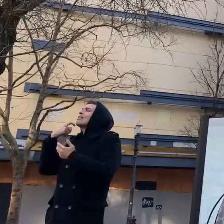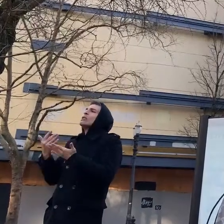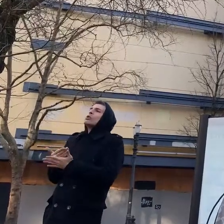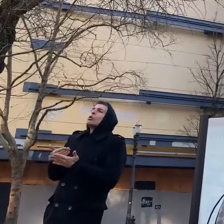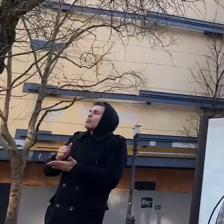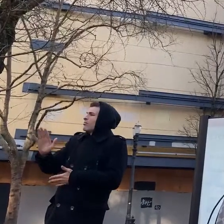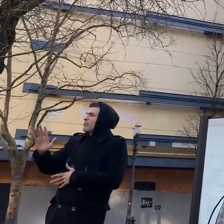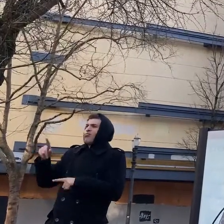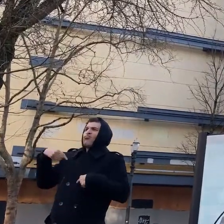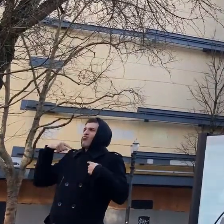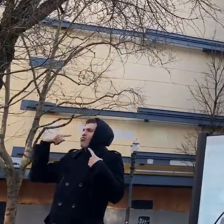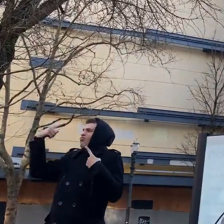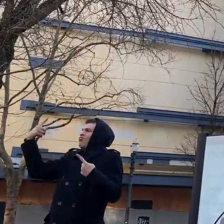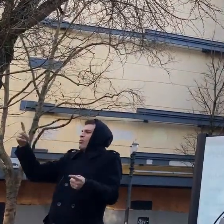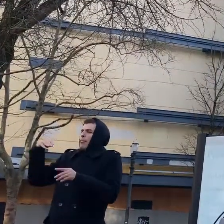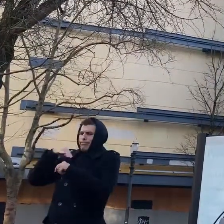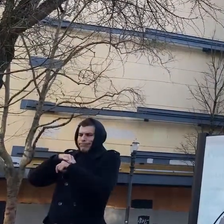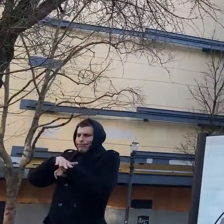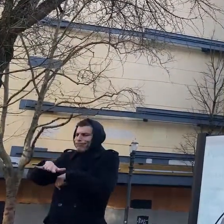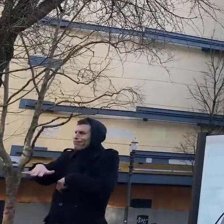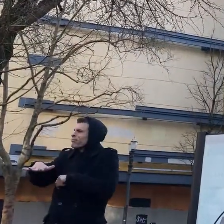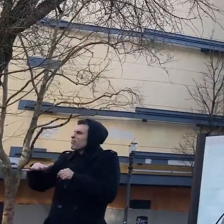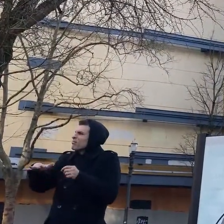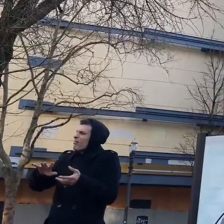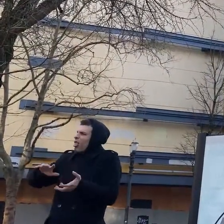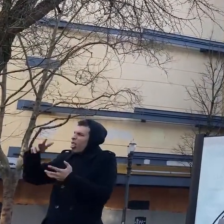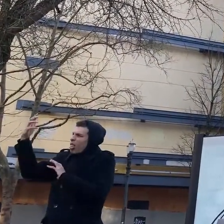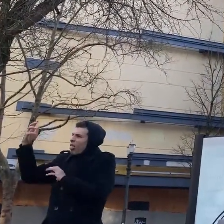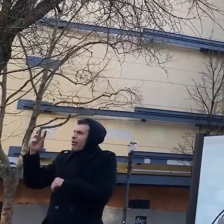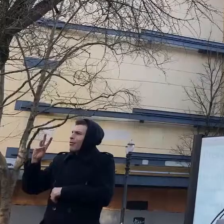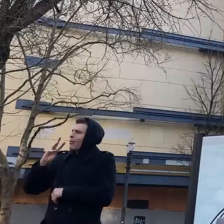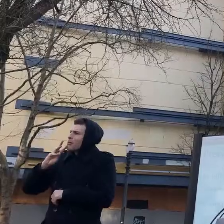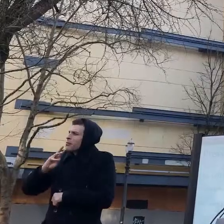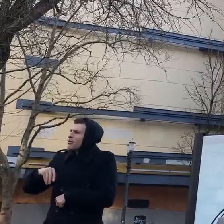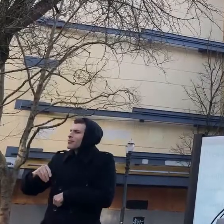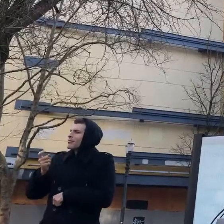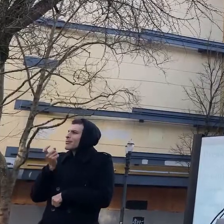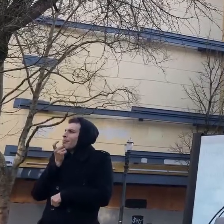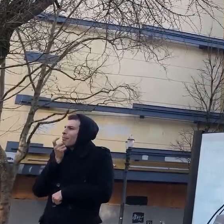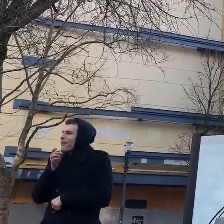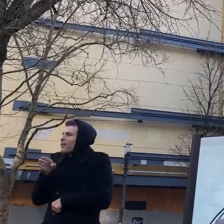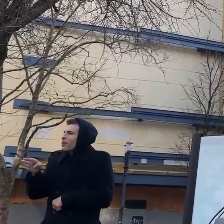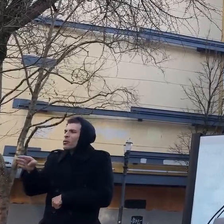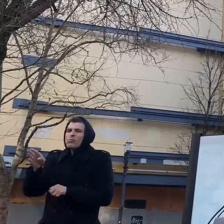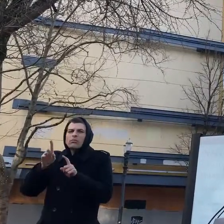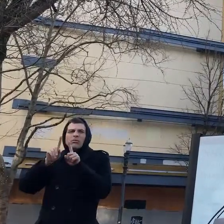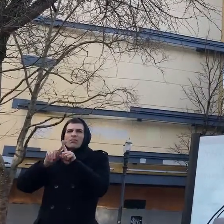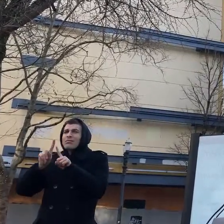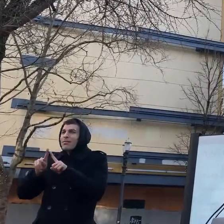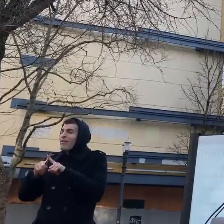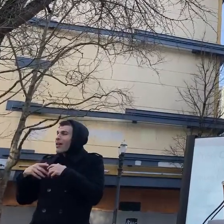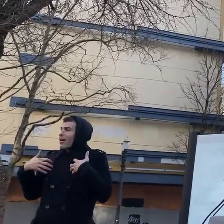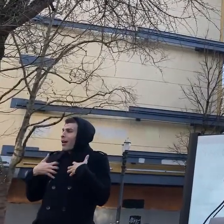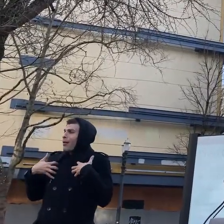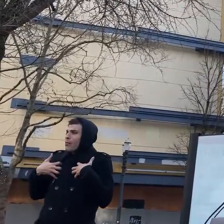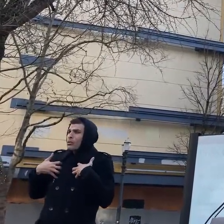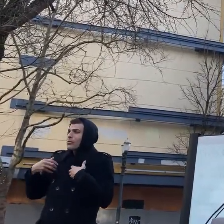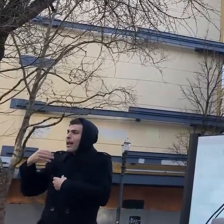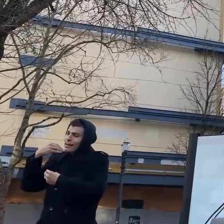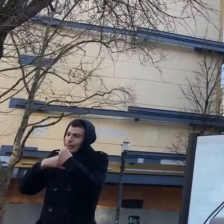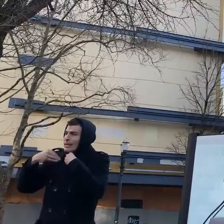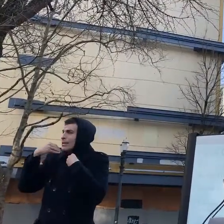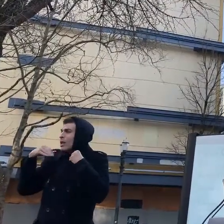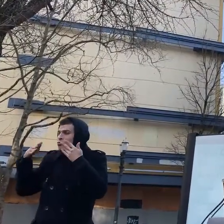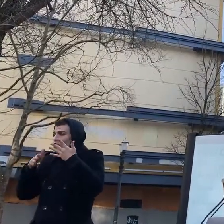like i'm a computational statistical ecologist um and i'm also now the founder of the chemical weapons research